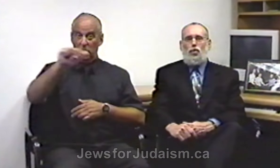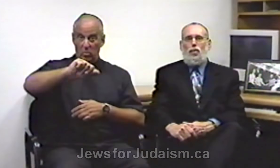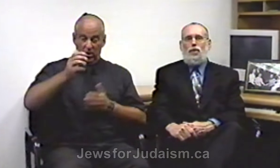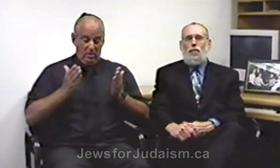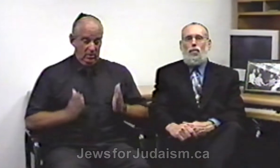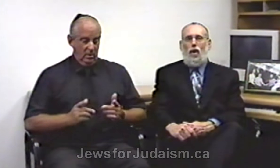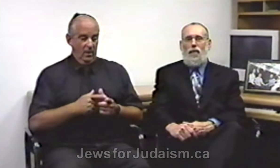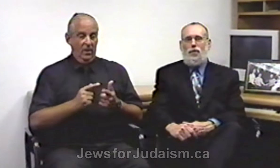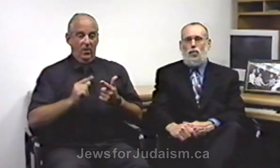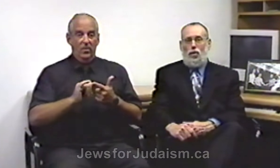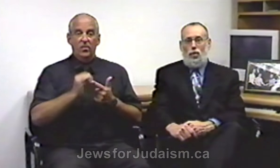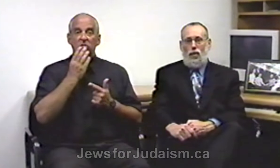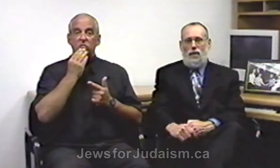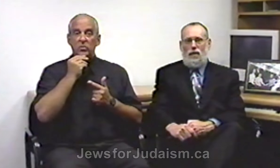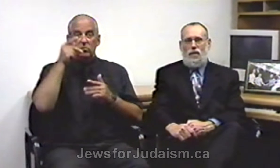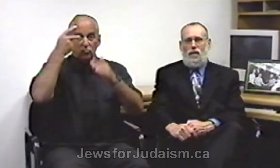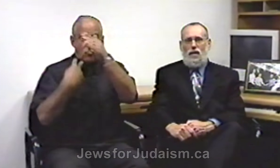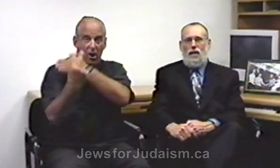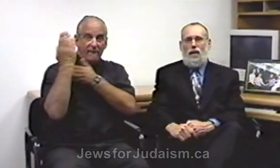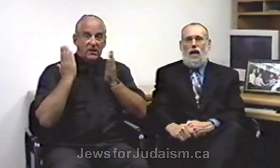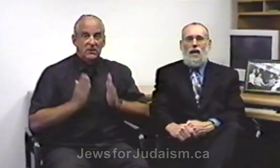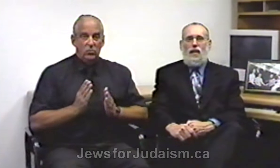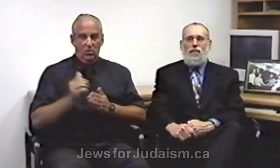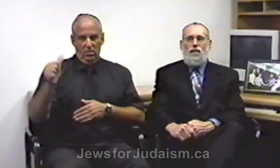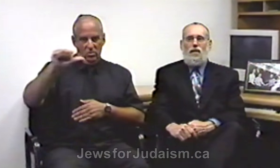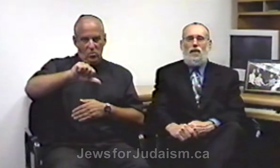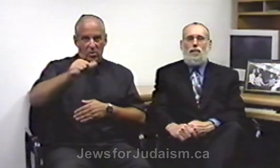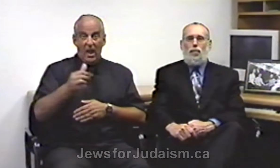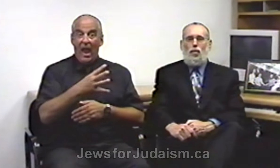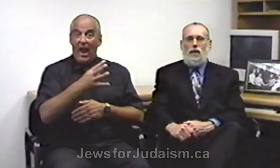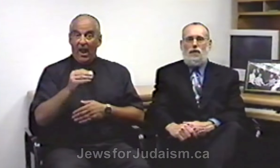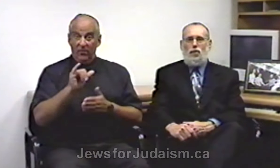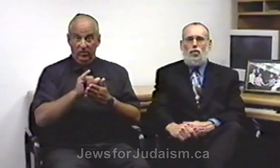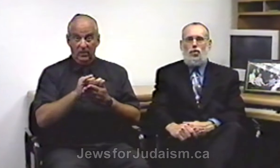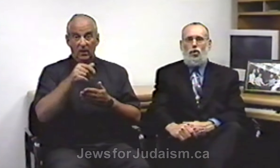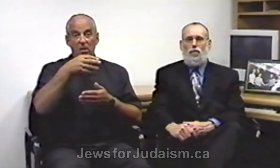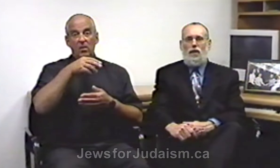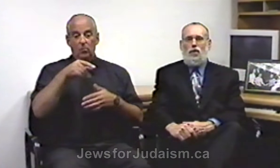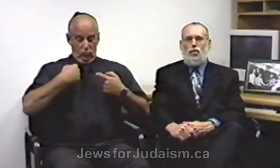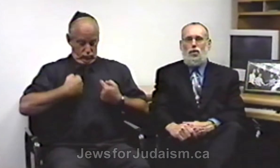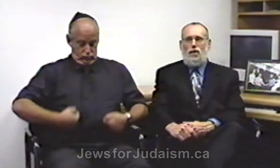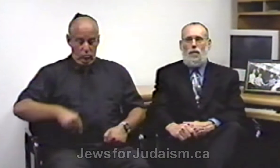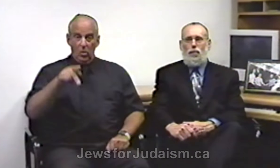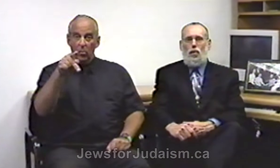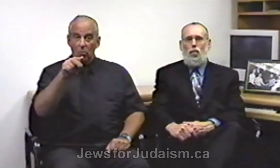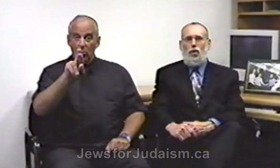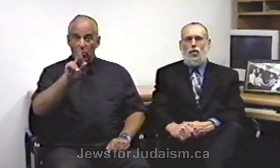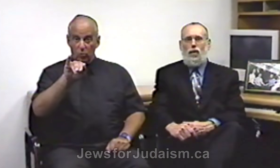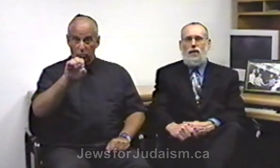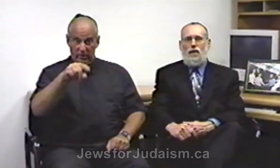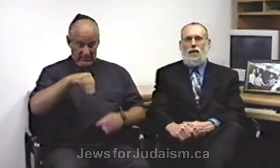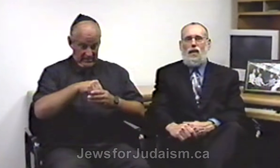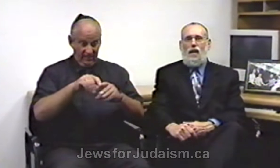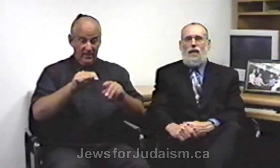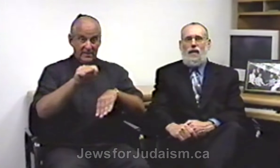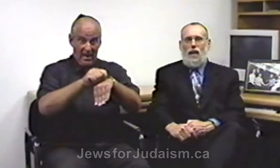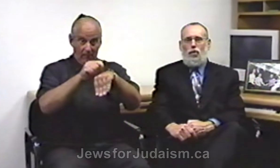Jewish prophets were anointed. And even the priests who served in the Jewish temple were anointed. That